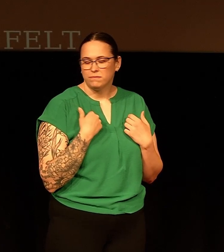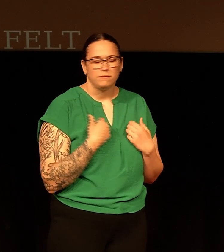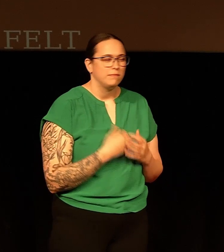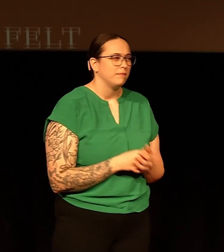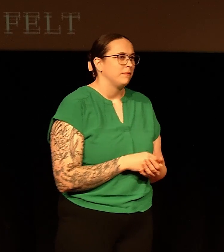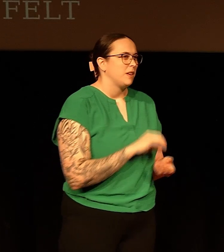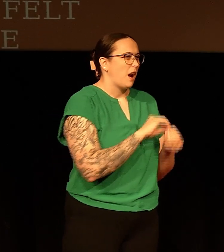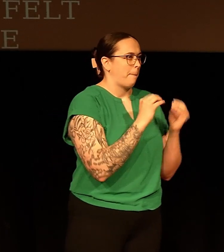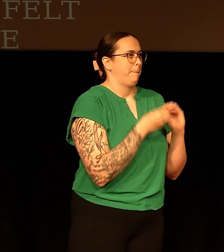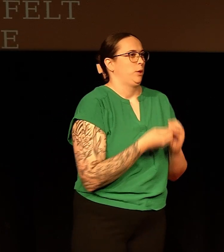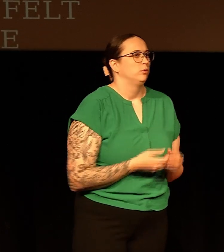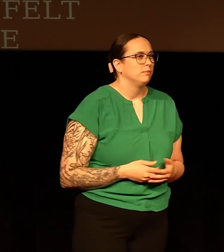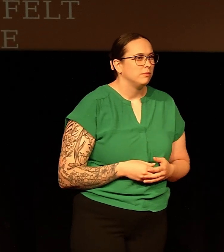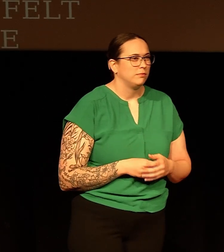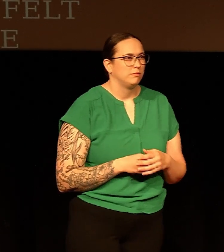my life. Numbers.